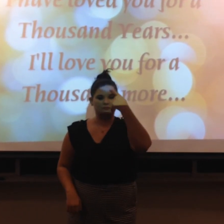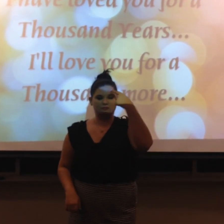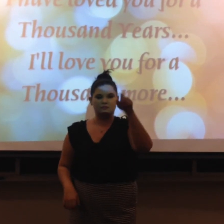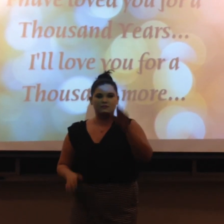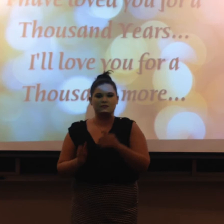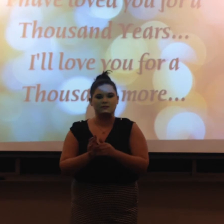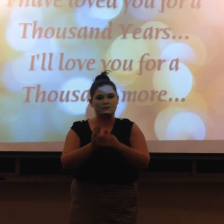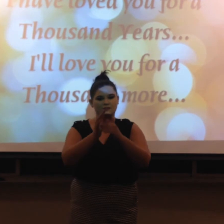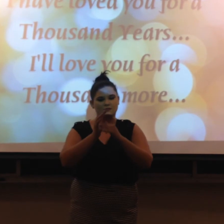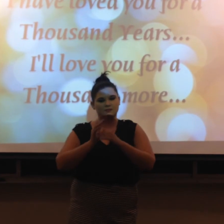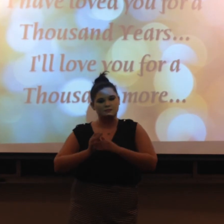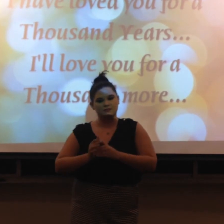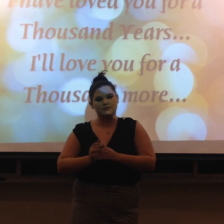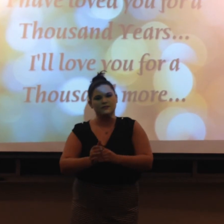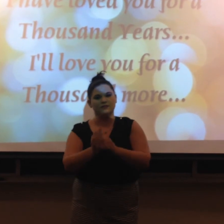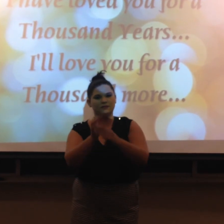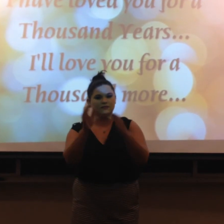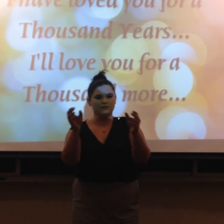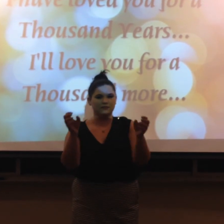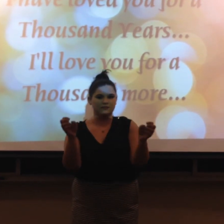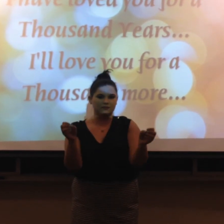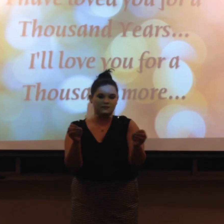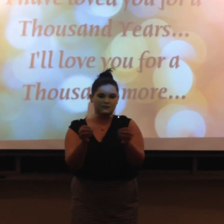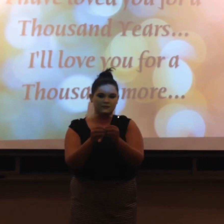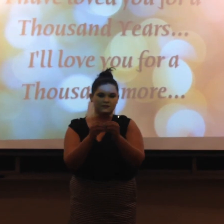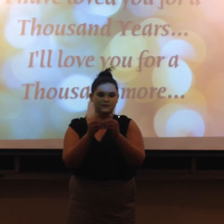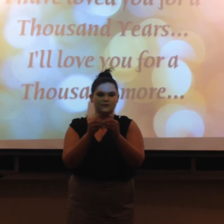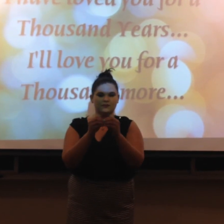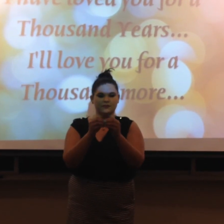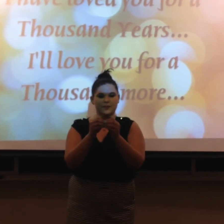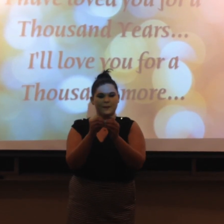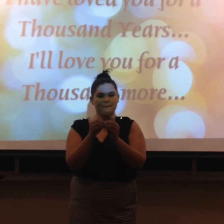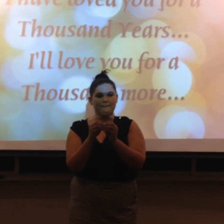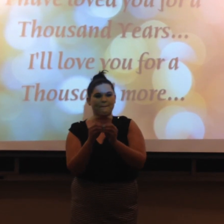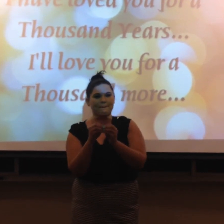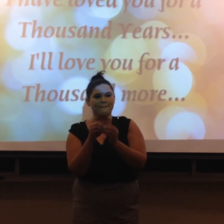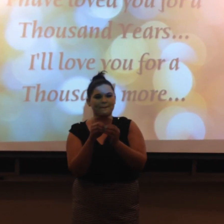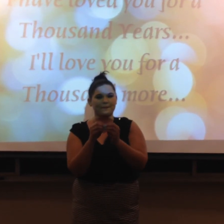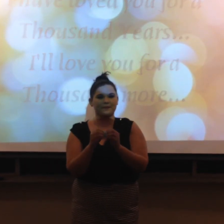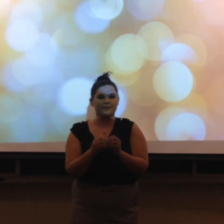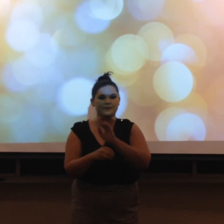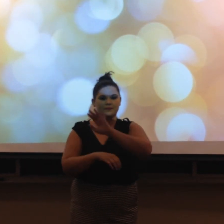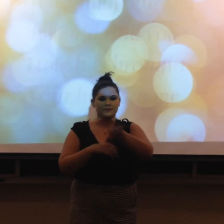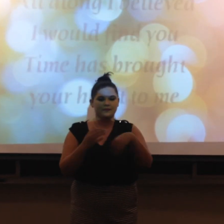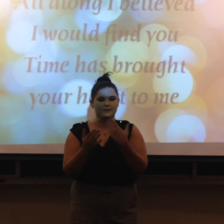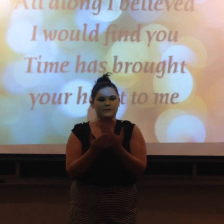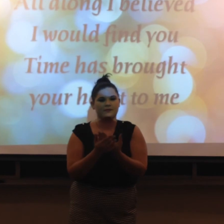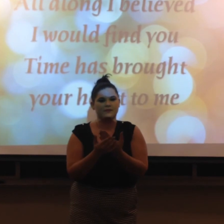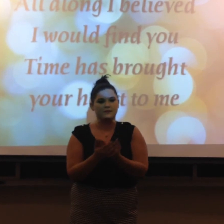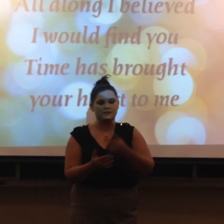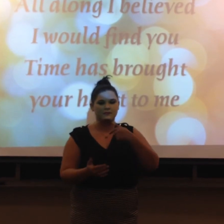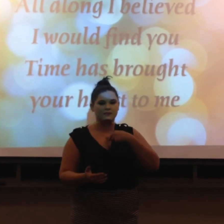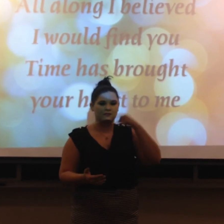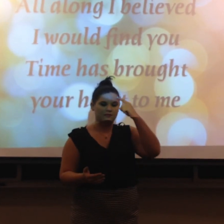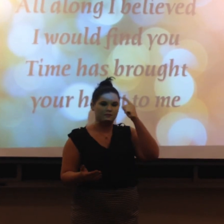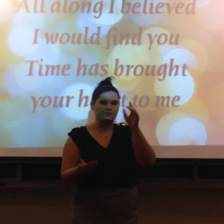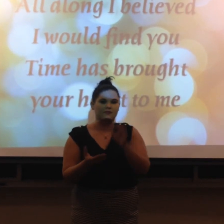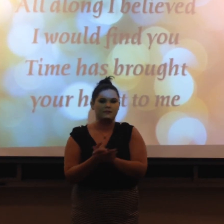for a thousand more All along I